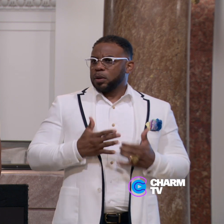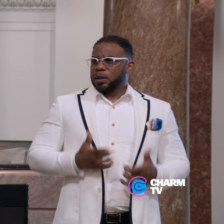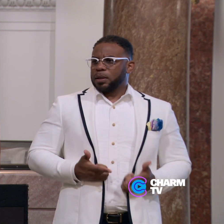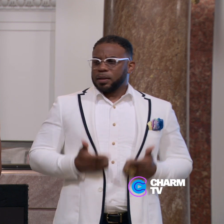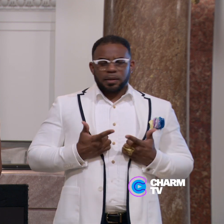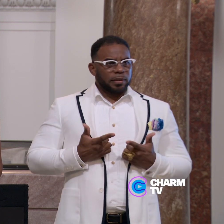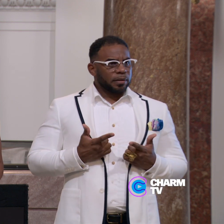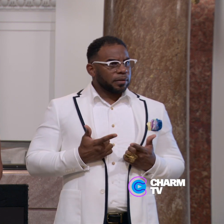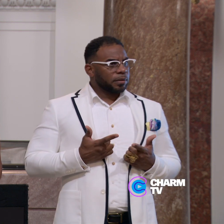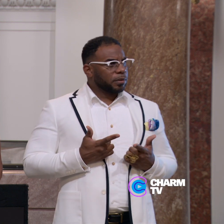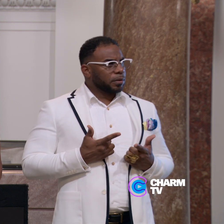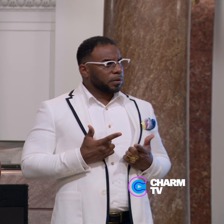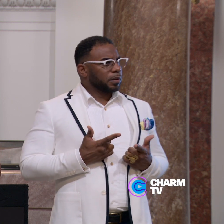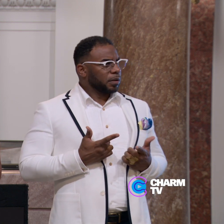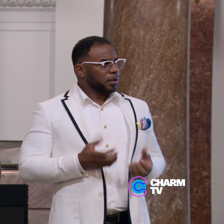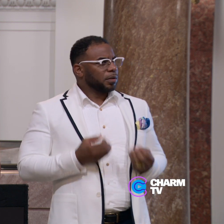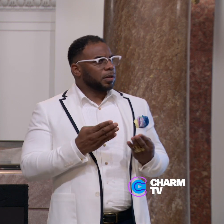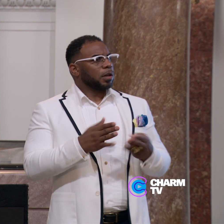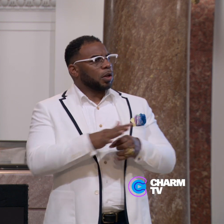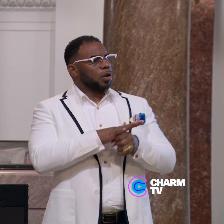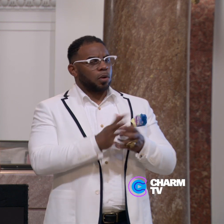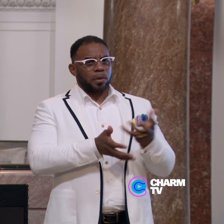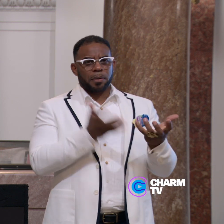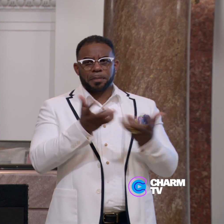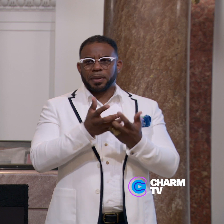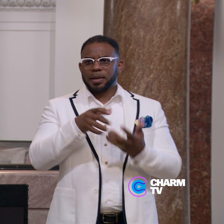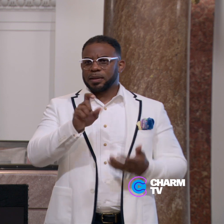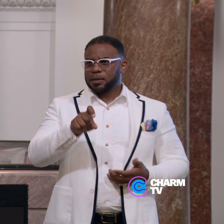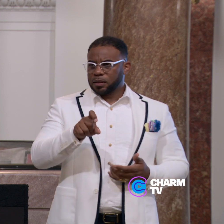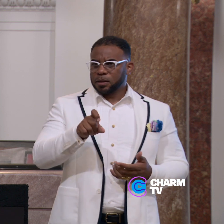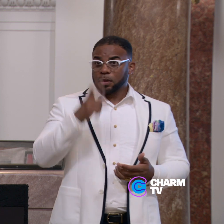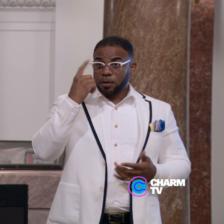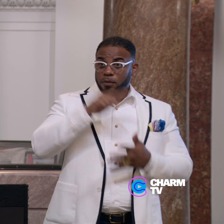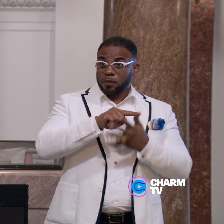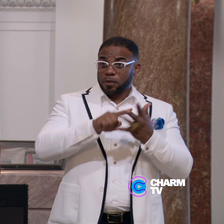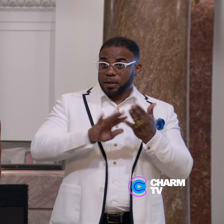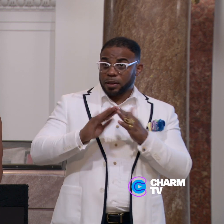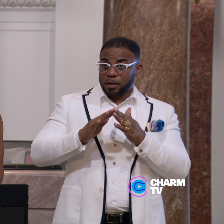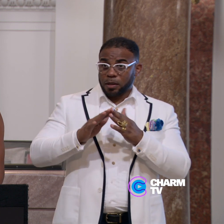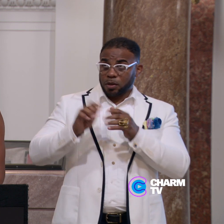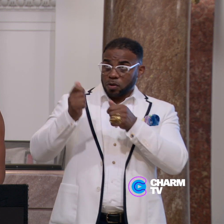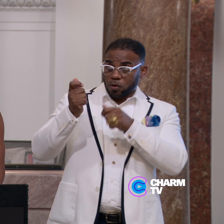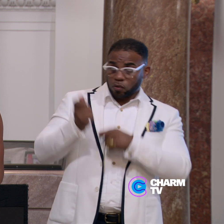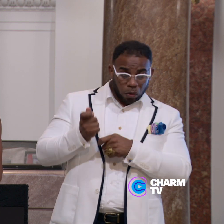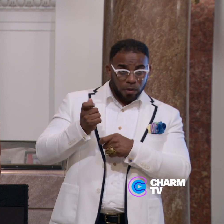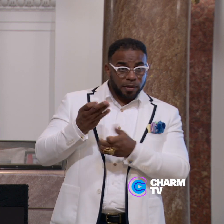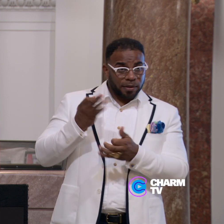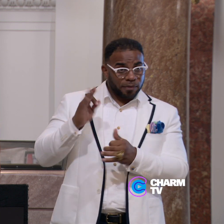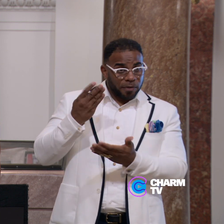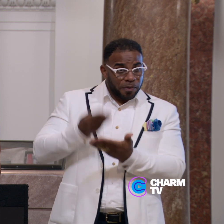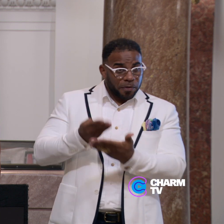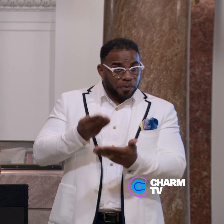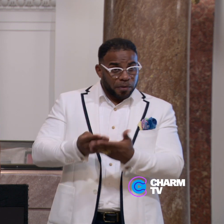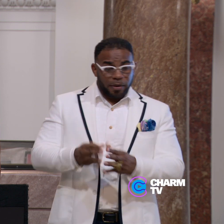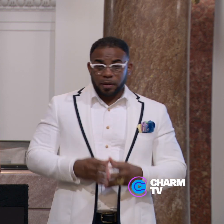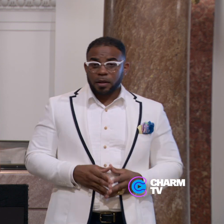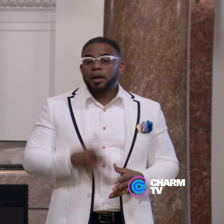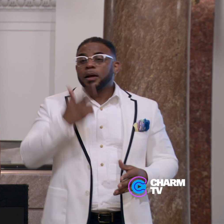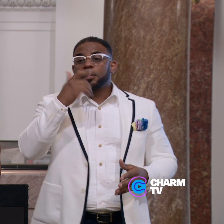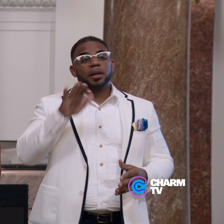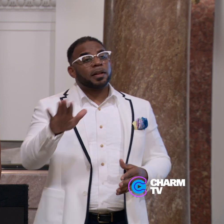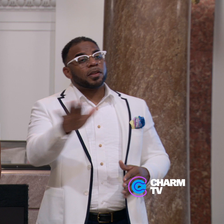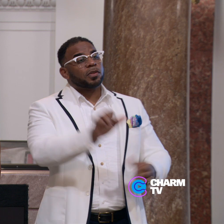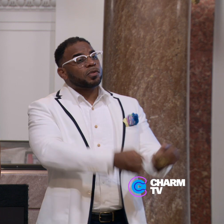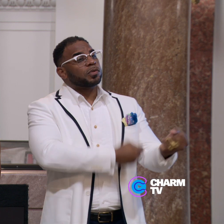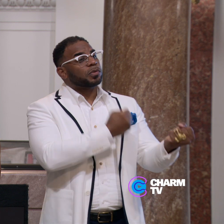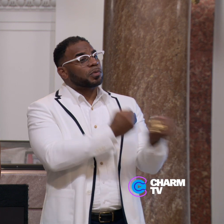live and provided the local match needed for the city to draw down the federal funding. Because of